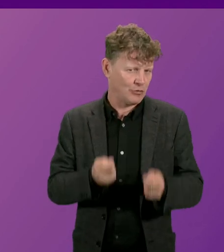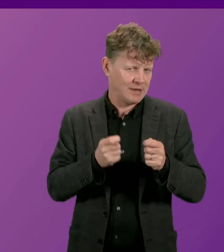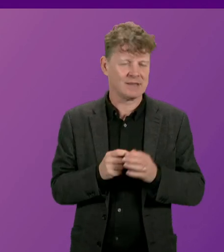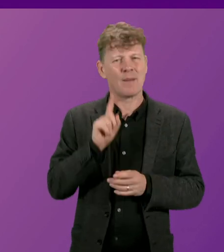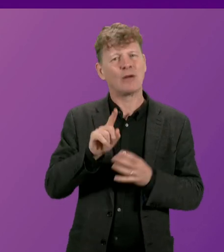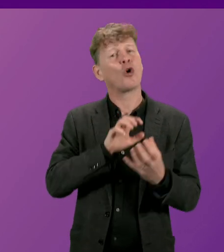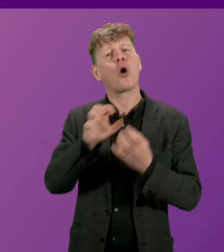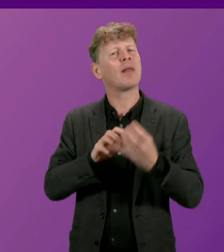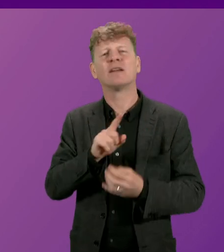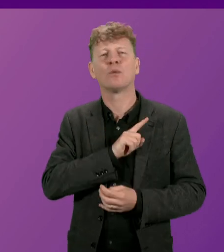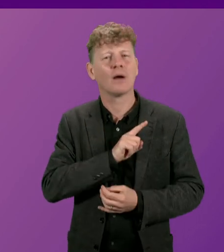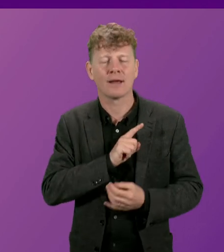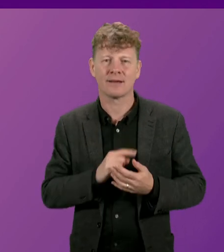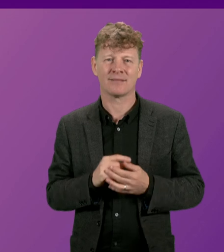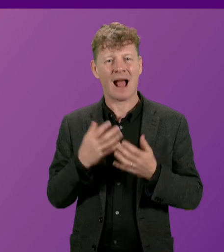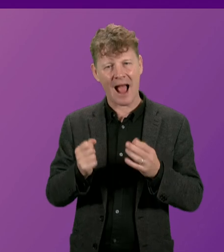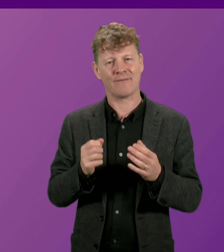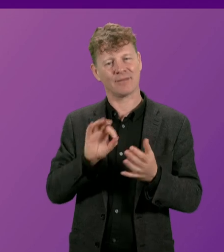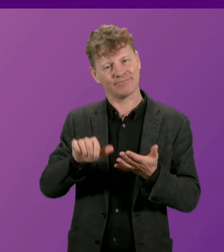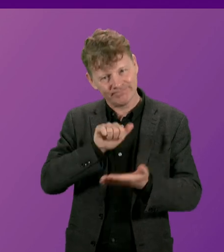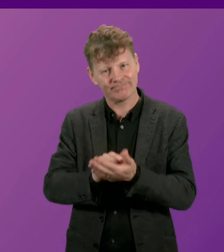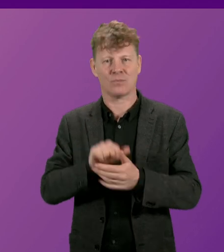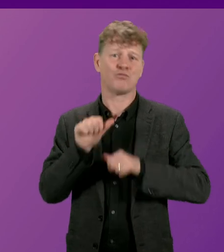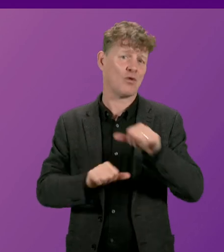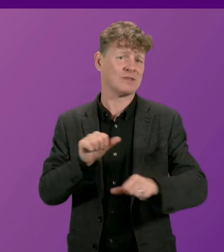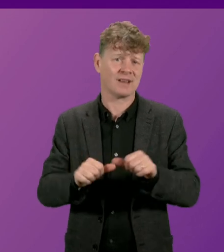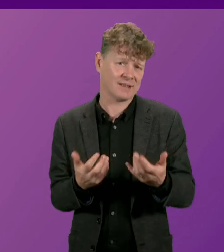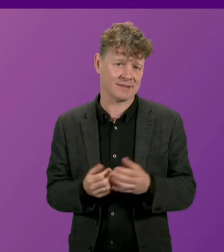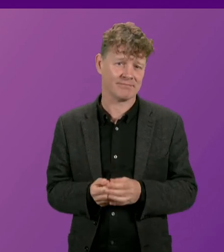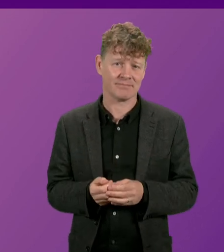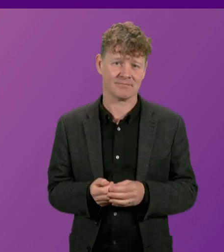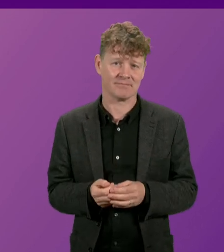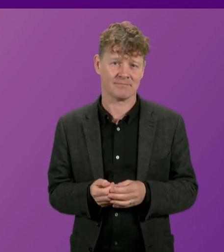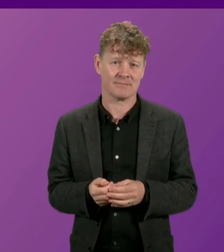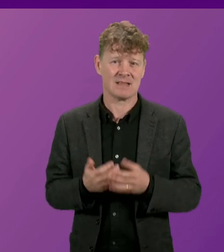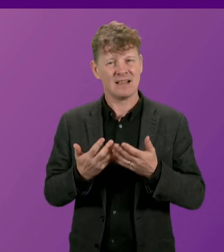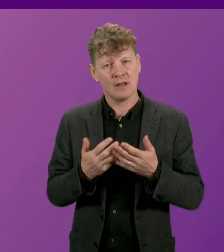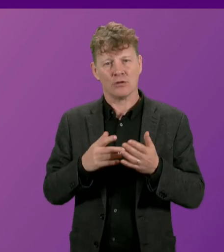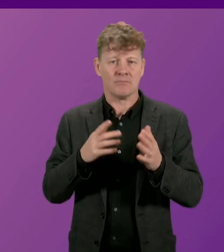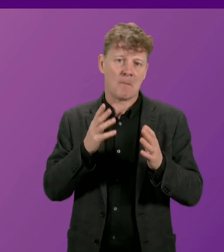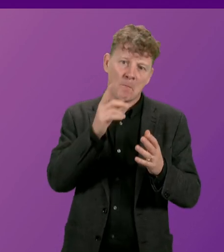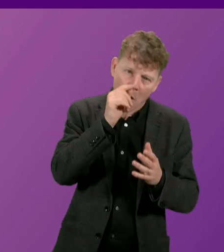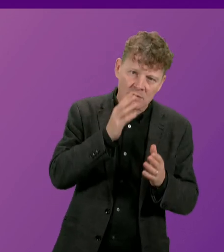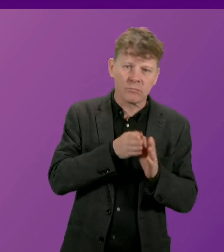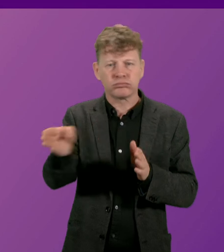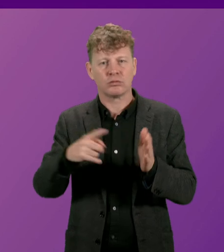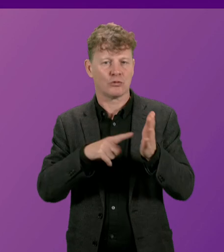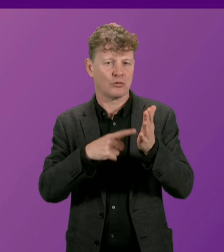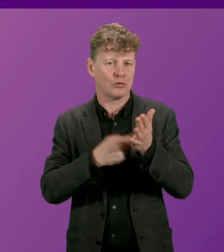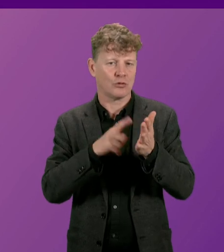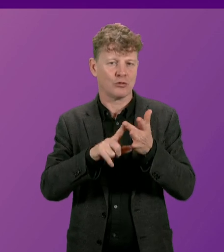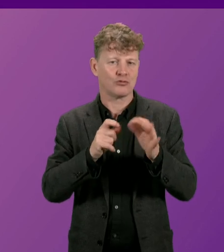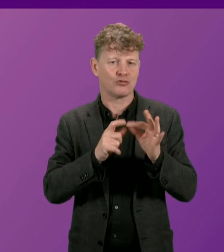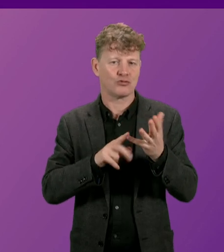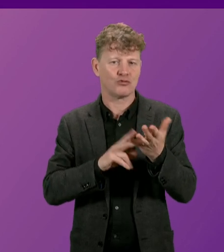here is that there is a due process to be gone through which involves the possibility of tribunal, and I understand this issue